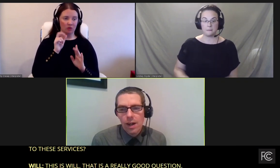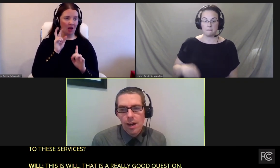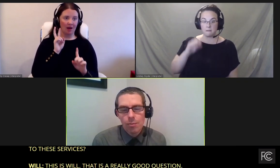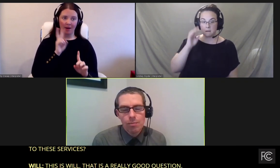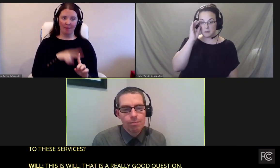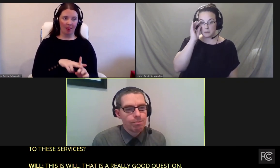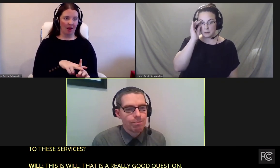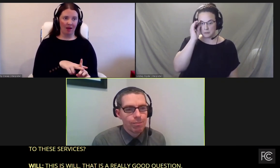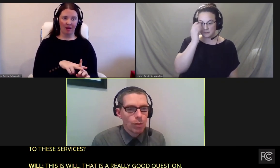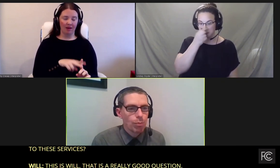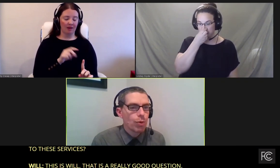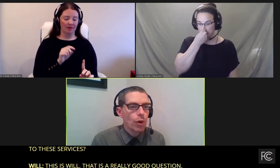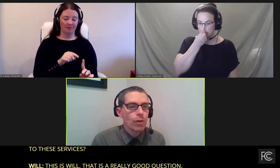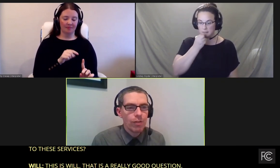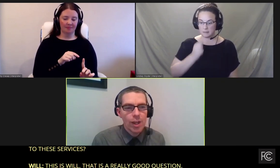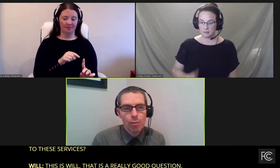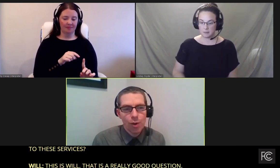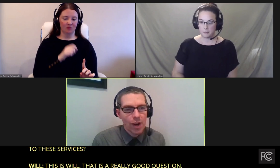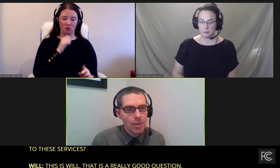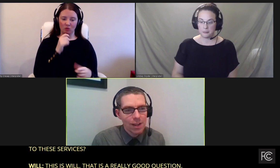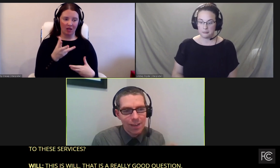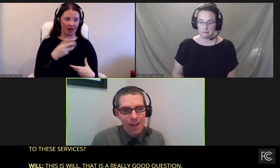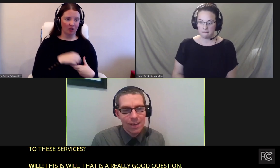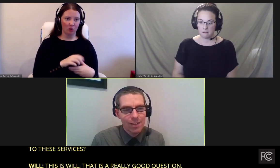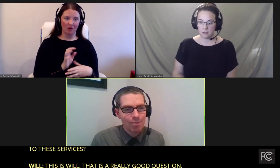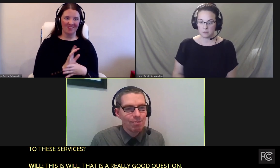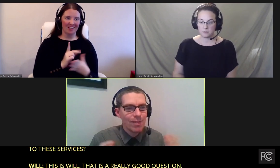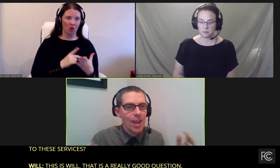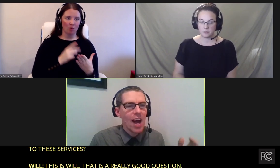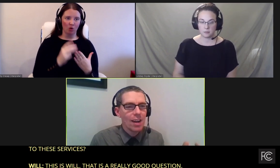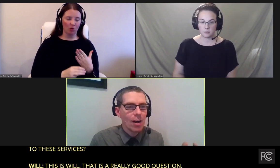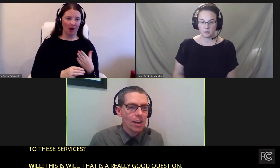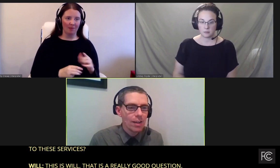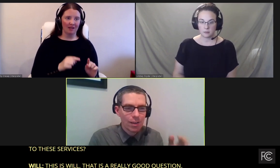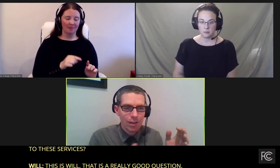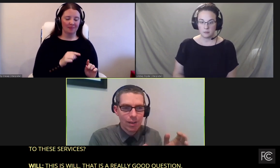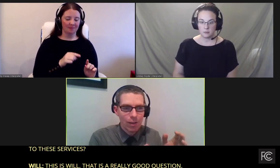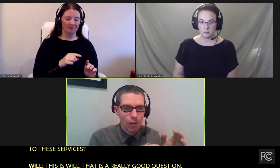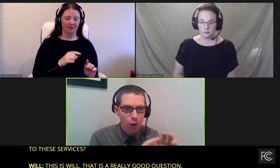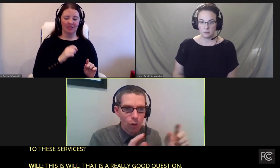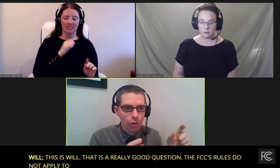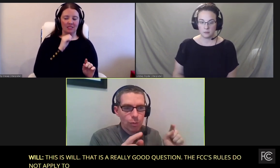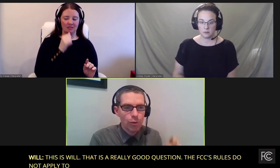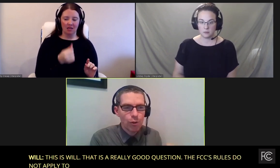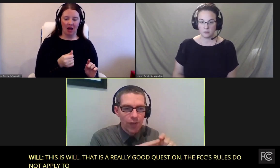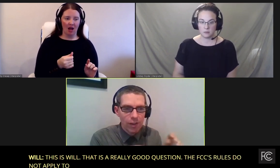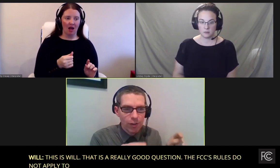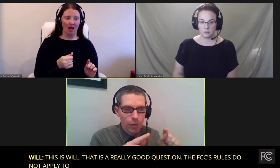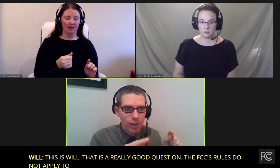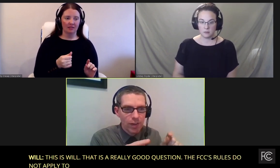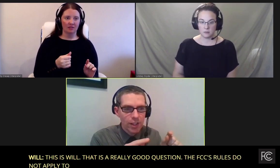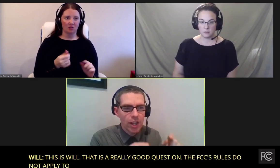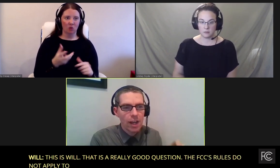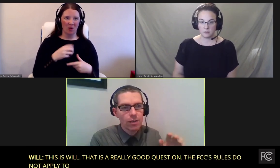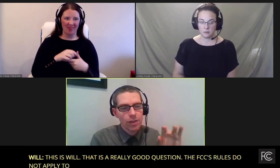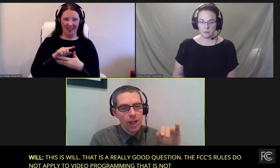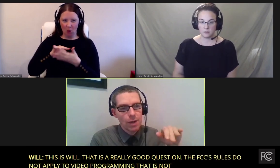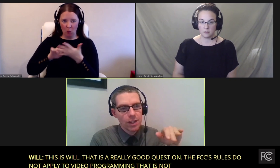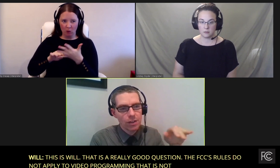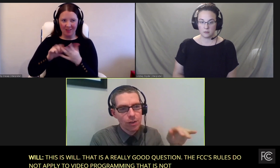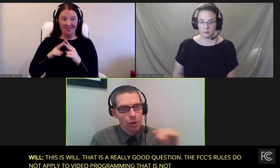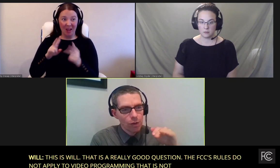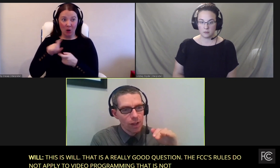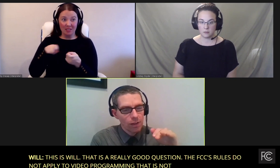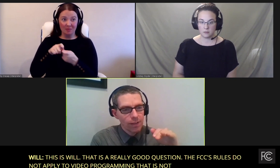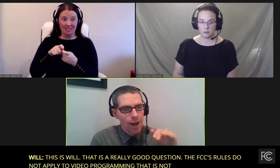video programming that is not on those very specific channels